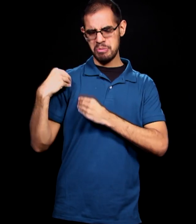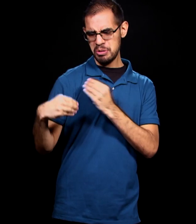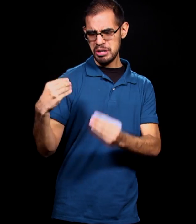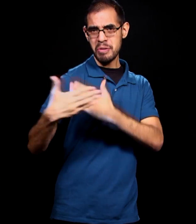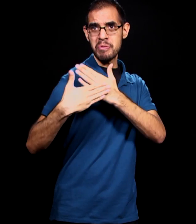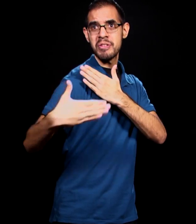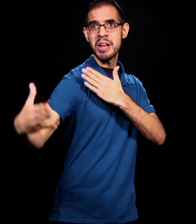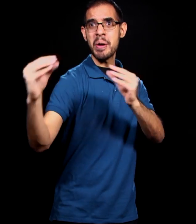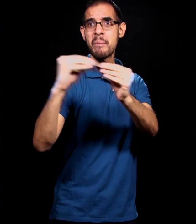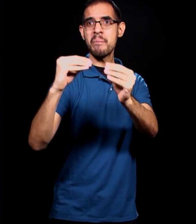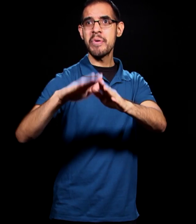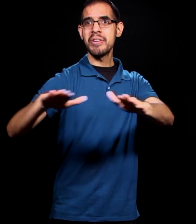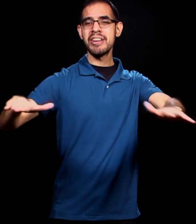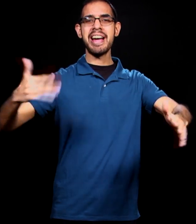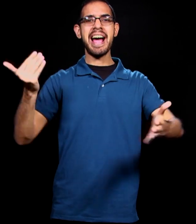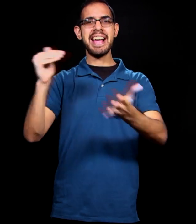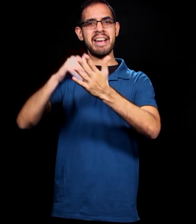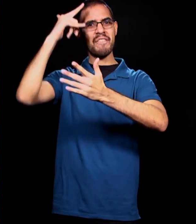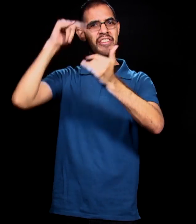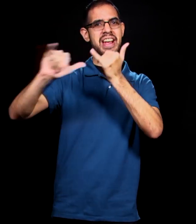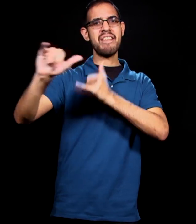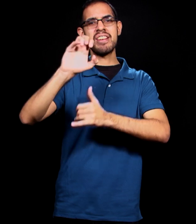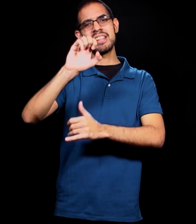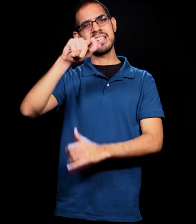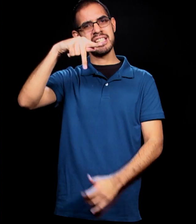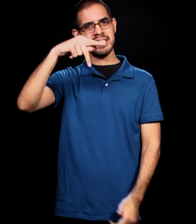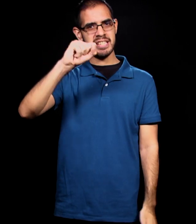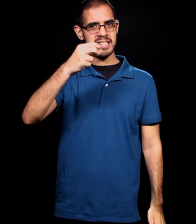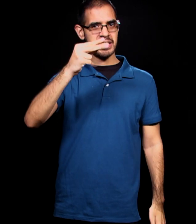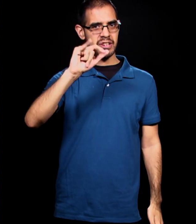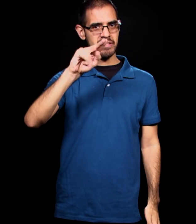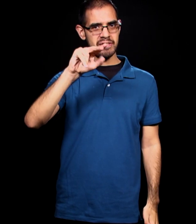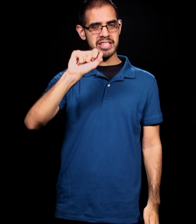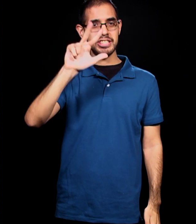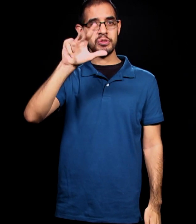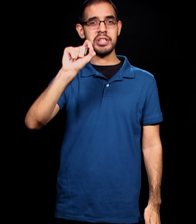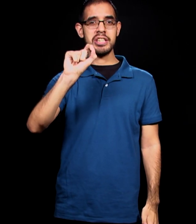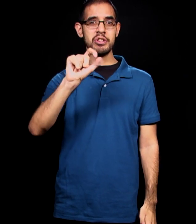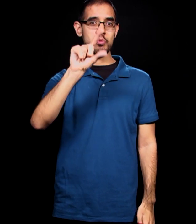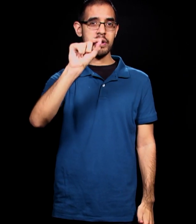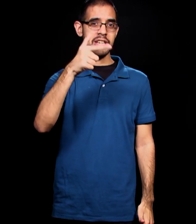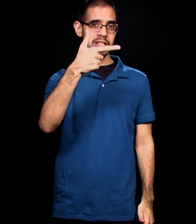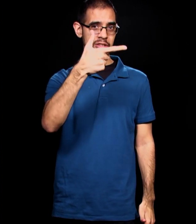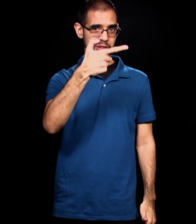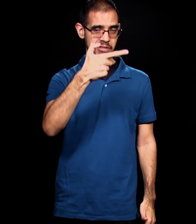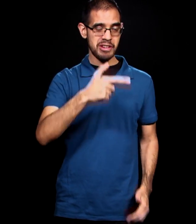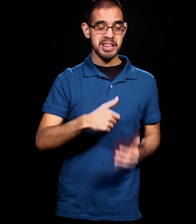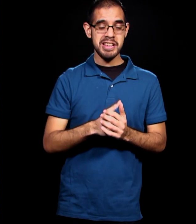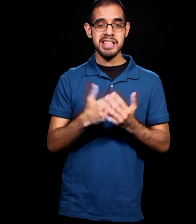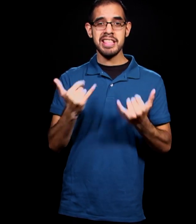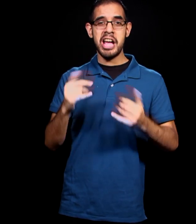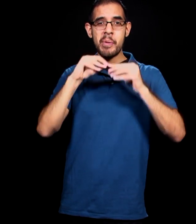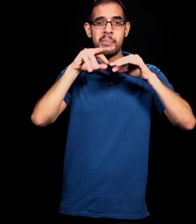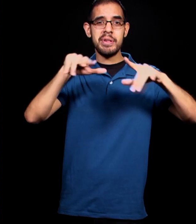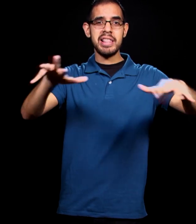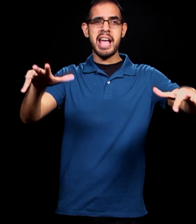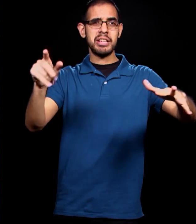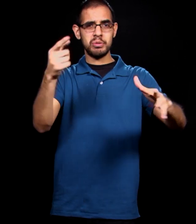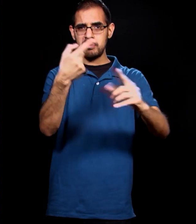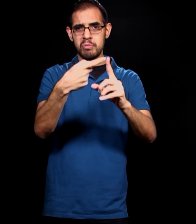ever. Amen. Ephesians 3, 20 and 21. And now I pray this blessing over you wherever you are today.